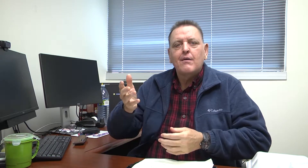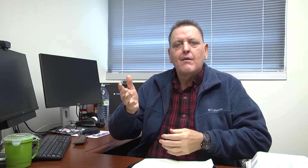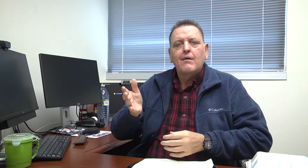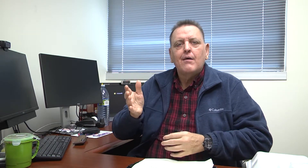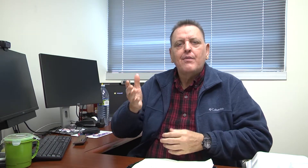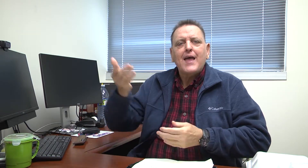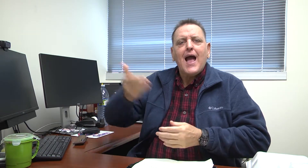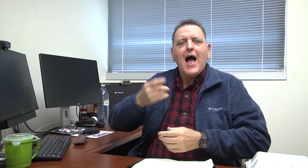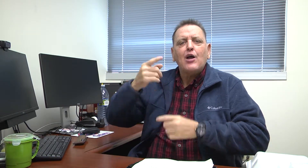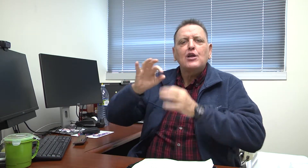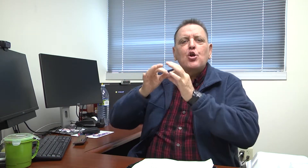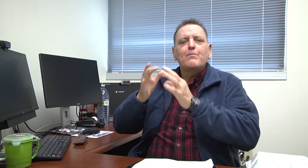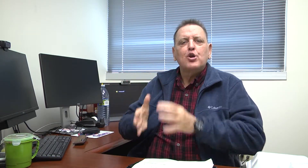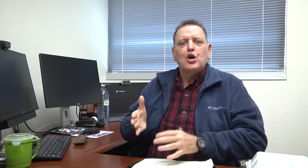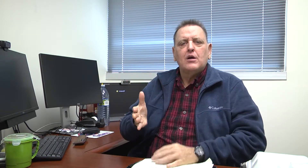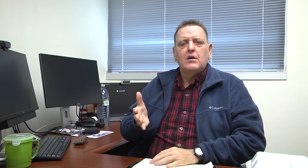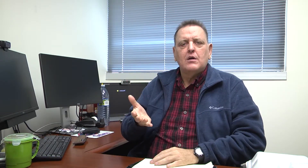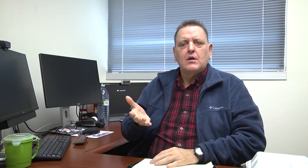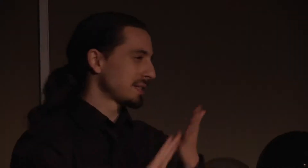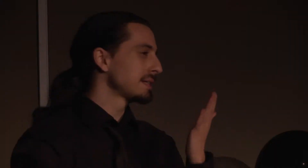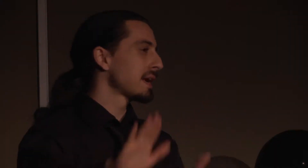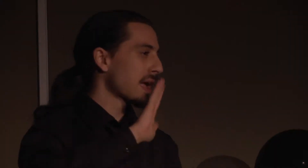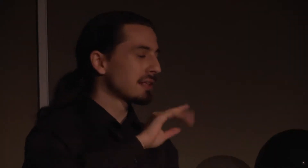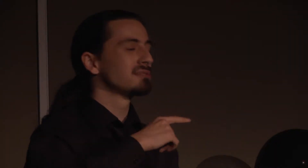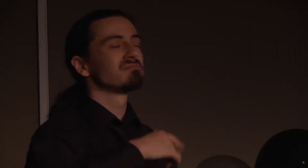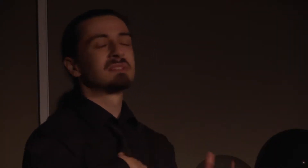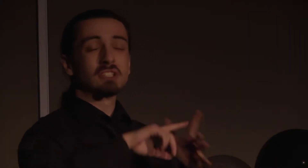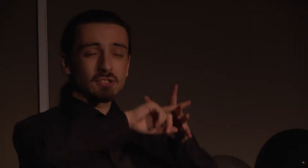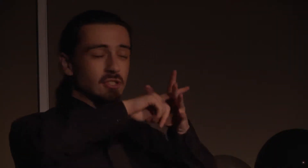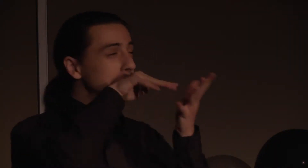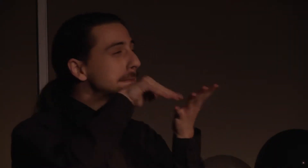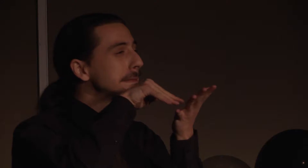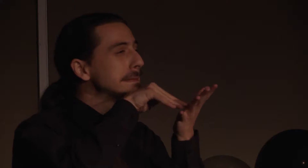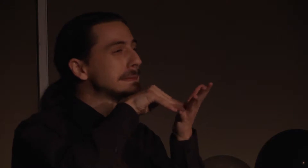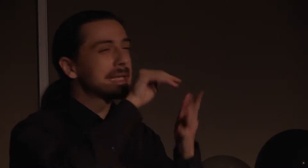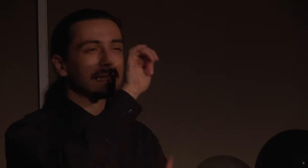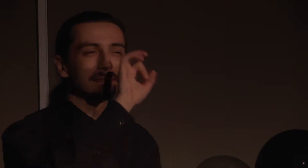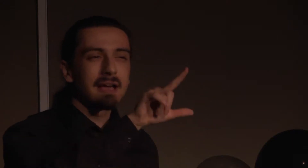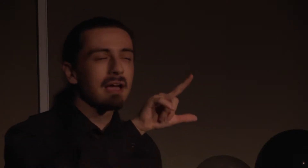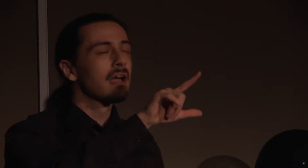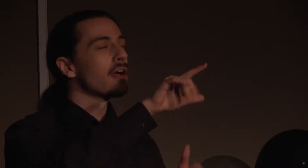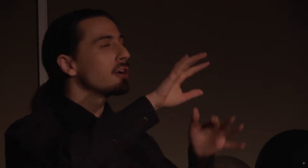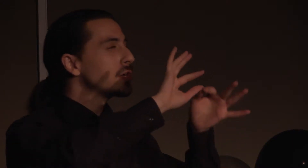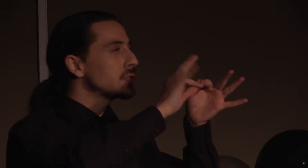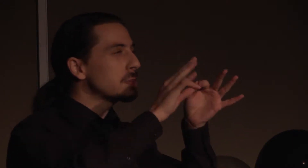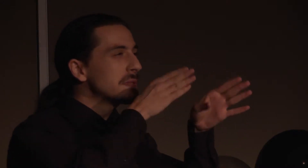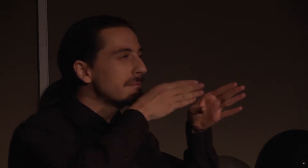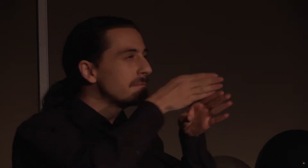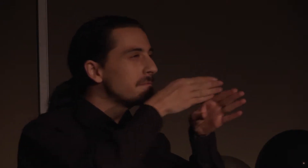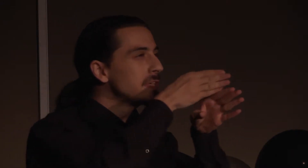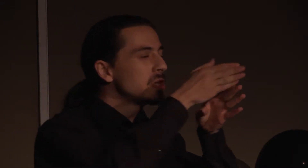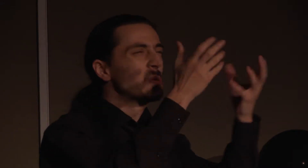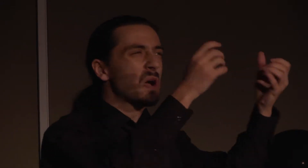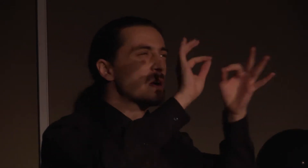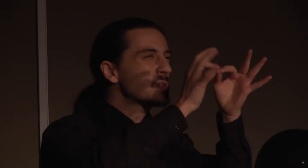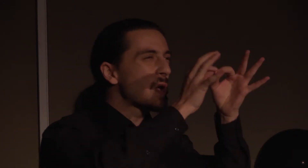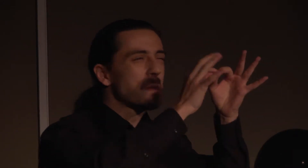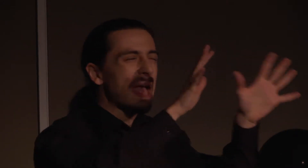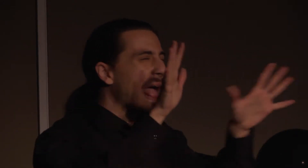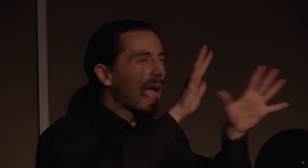They hired the interpreter. Dr. Hardy is not alone. Deaf individuals often face discrimination while in the workplace, whether it be